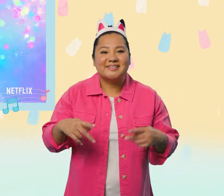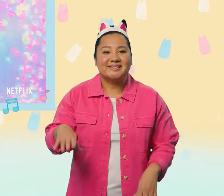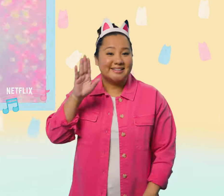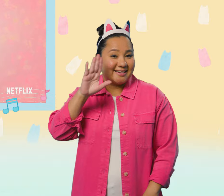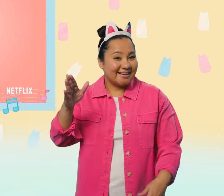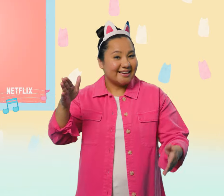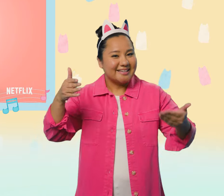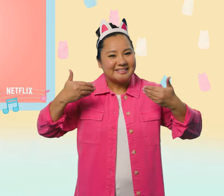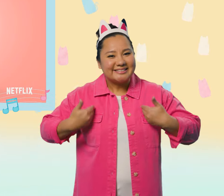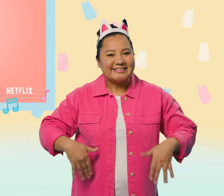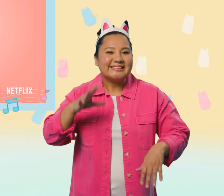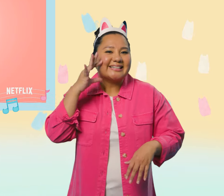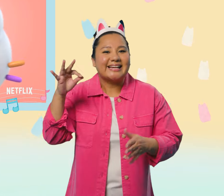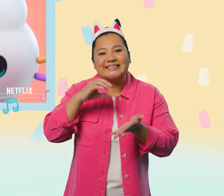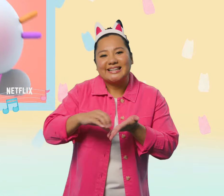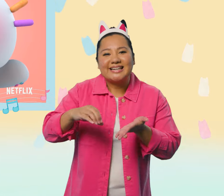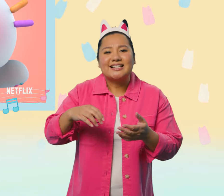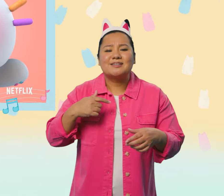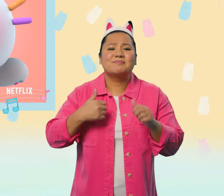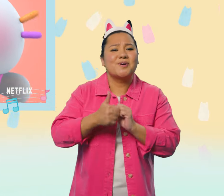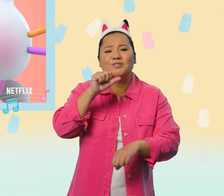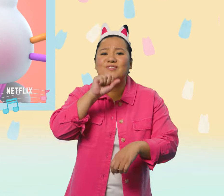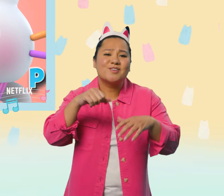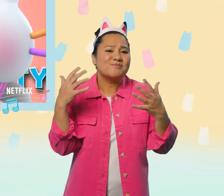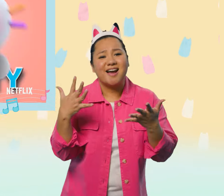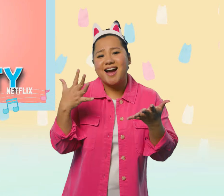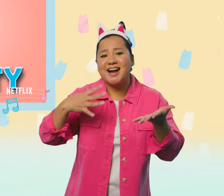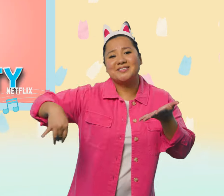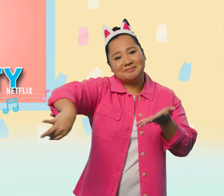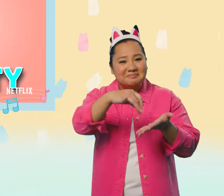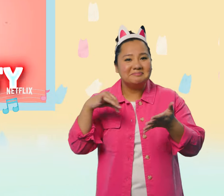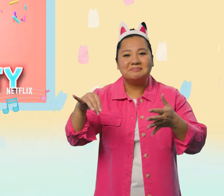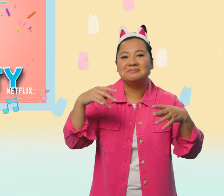Hi! Cakey here! There's nothing I love more than a sprinkle party!